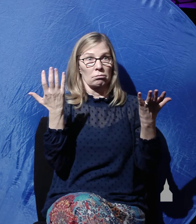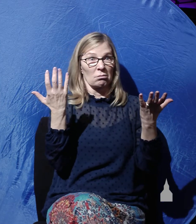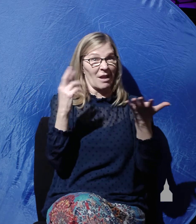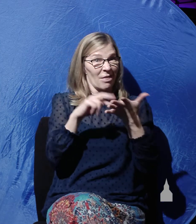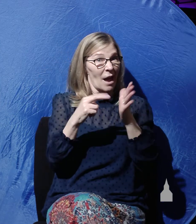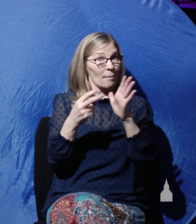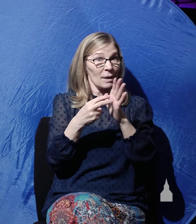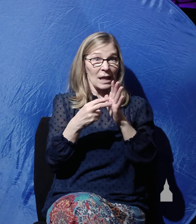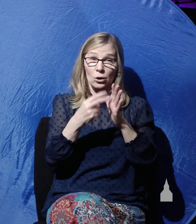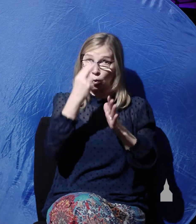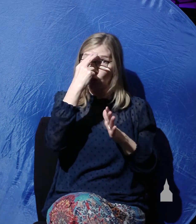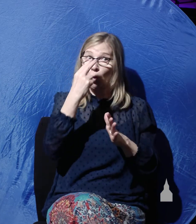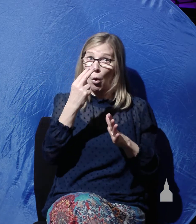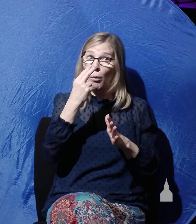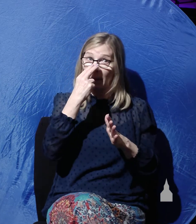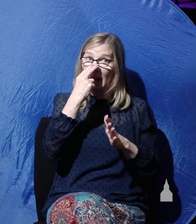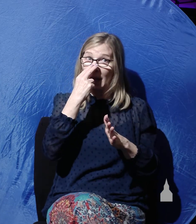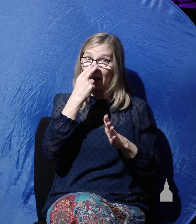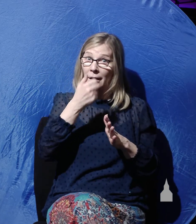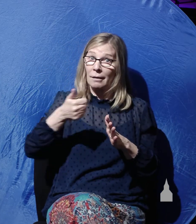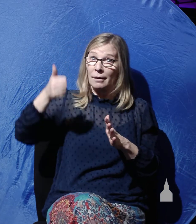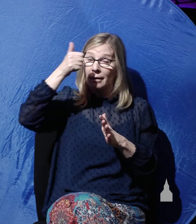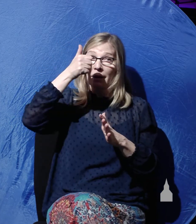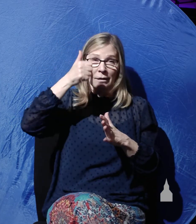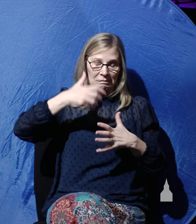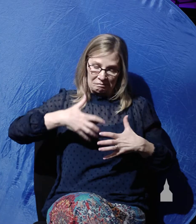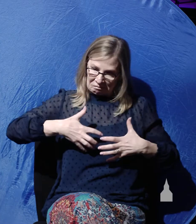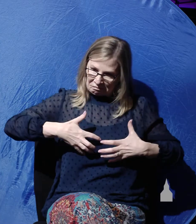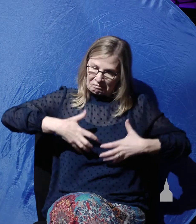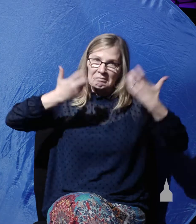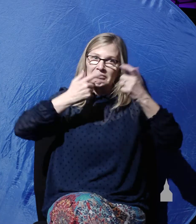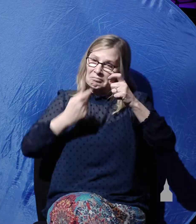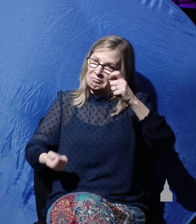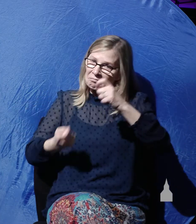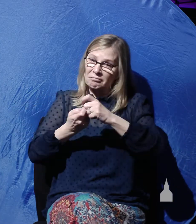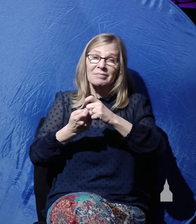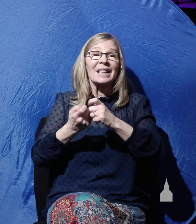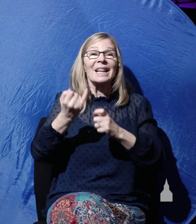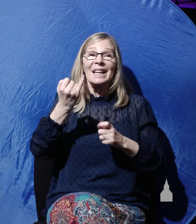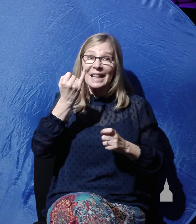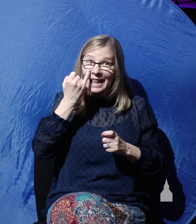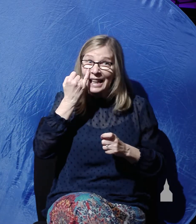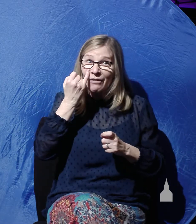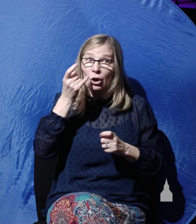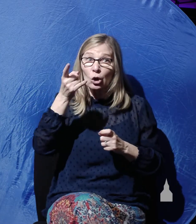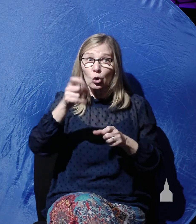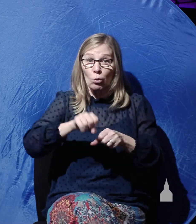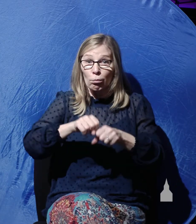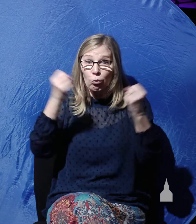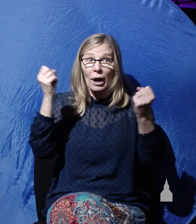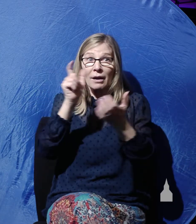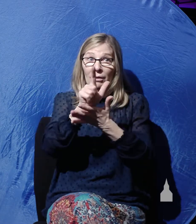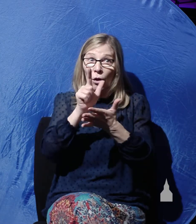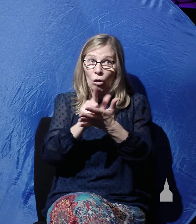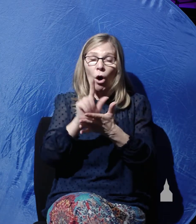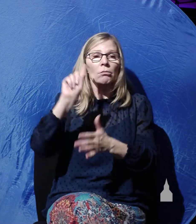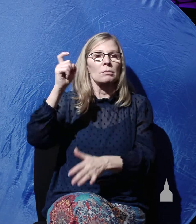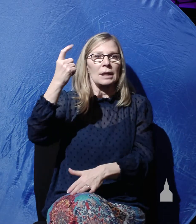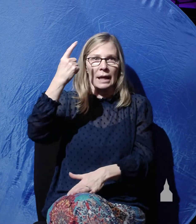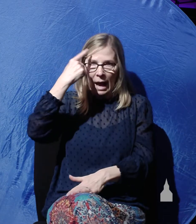wrath of the Roman Empire. You see, was a capital crime. Note that. It was a capital crime to tamper